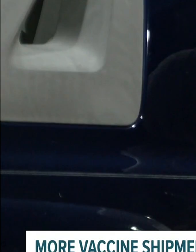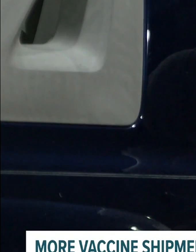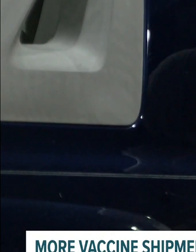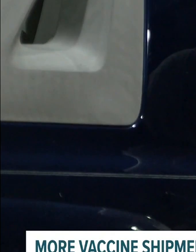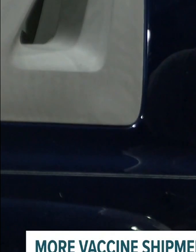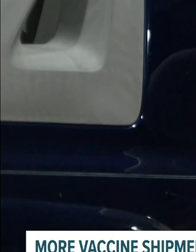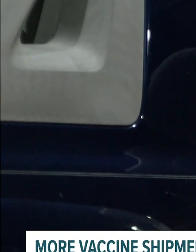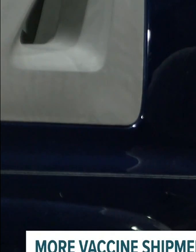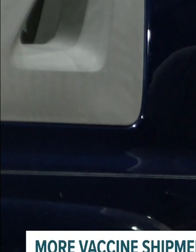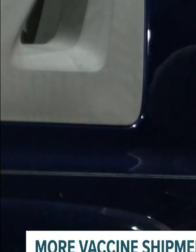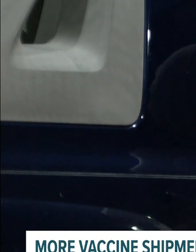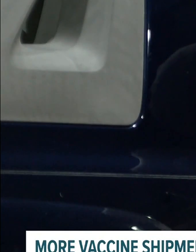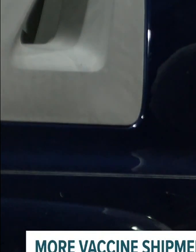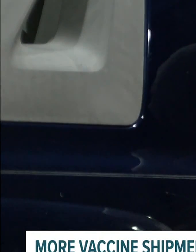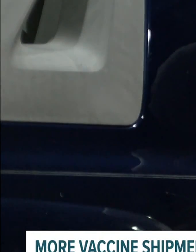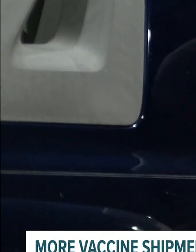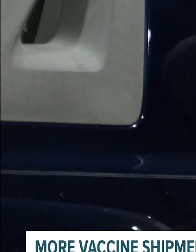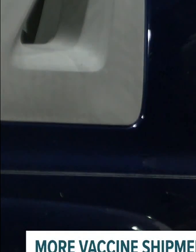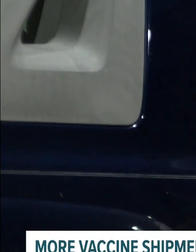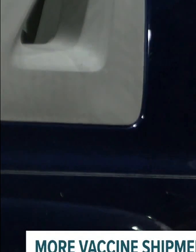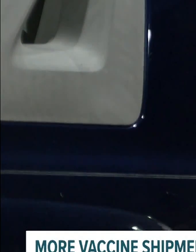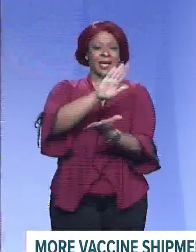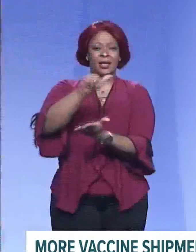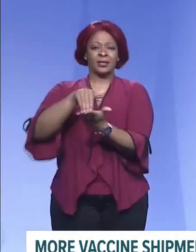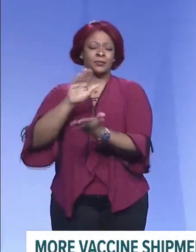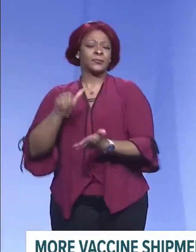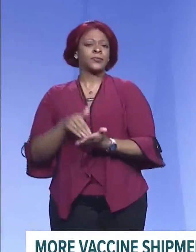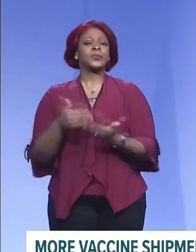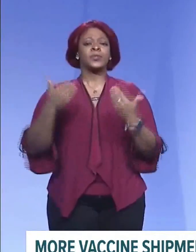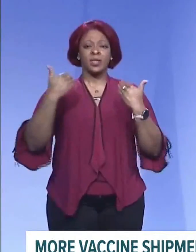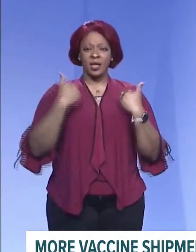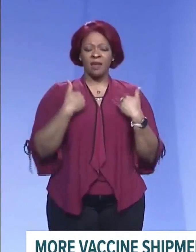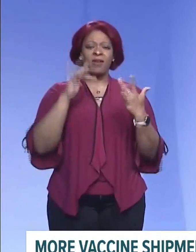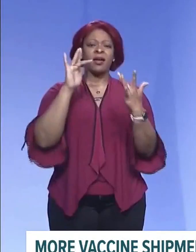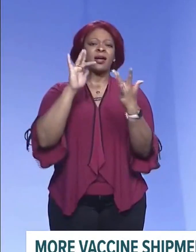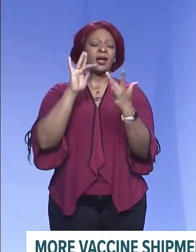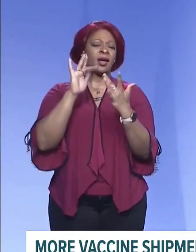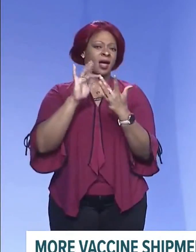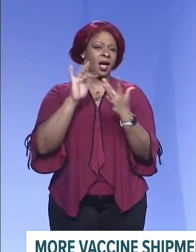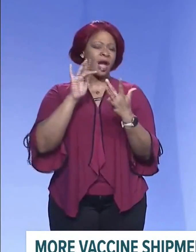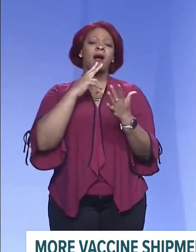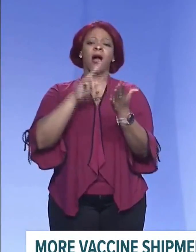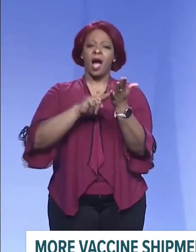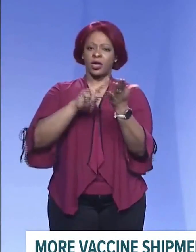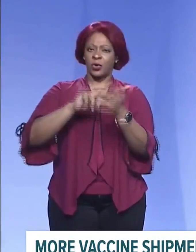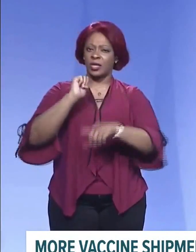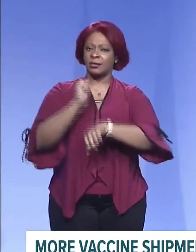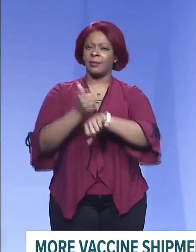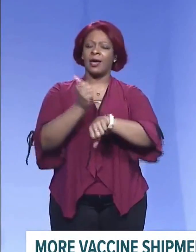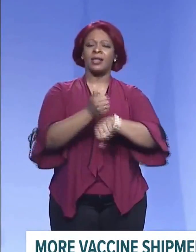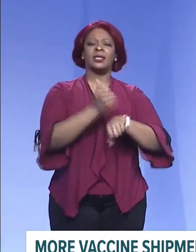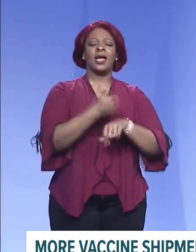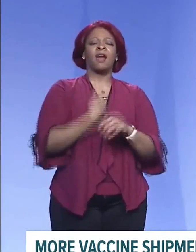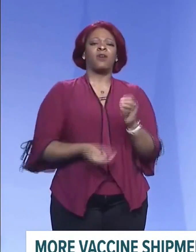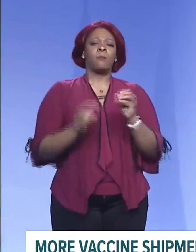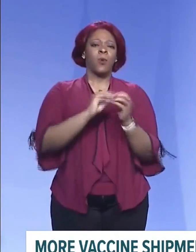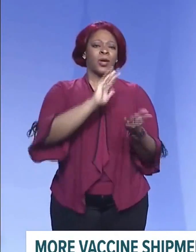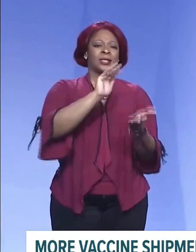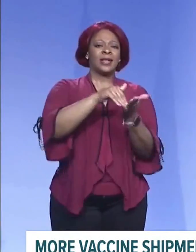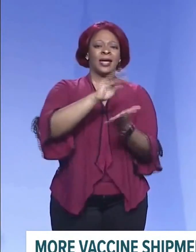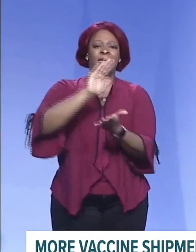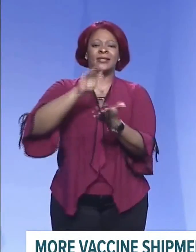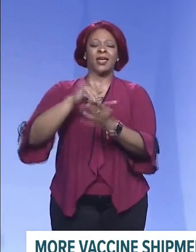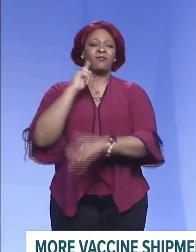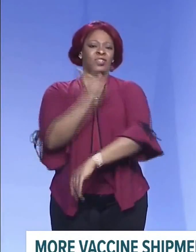to complement the Pipkin building in midtown Memphis. We have some contracts in process so that we can have more sites throughout